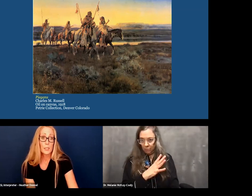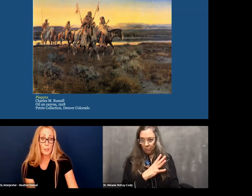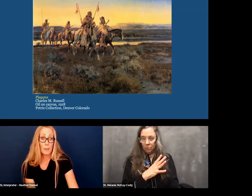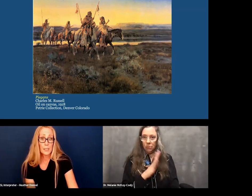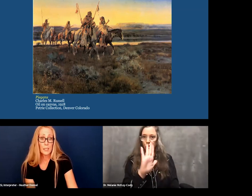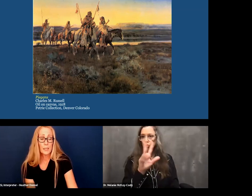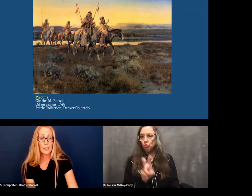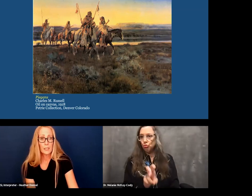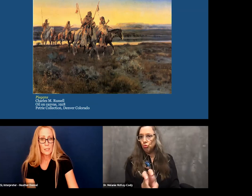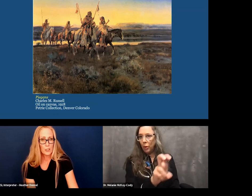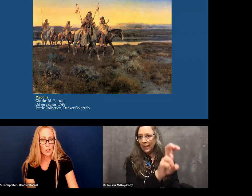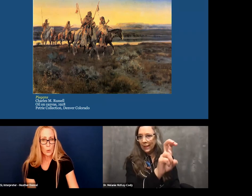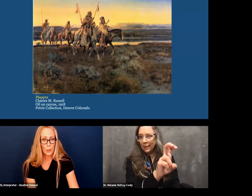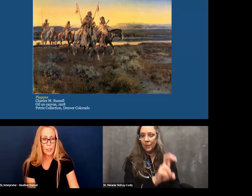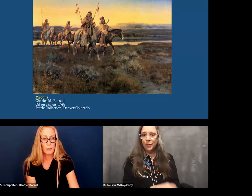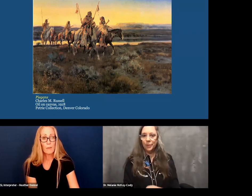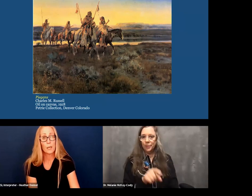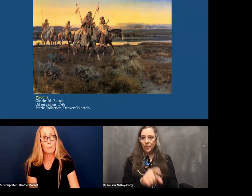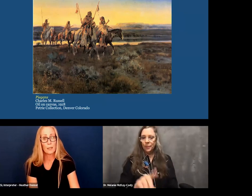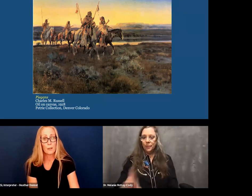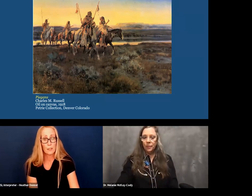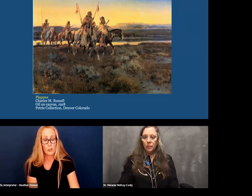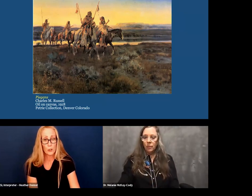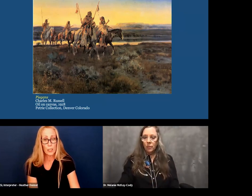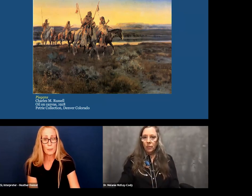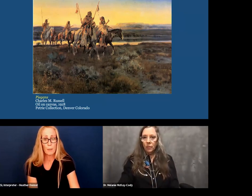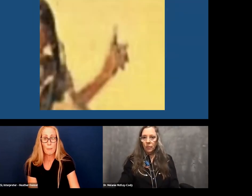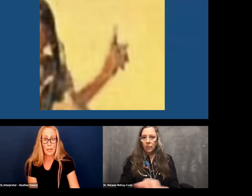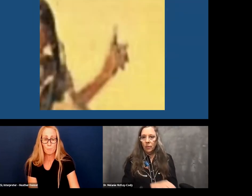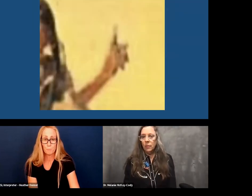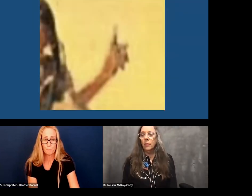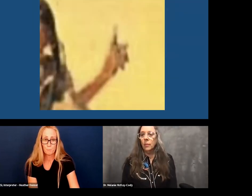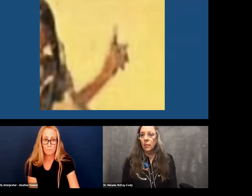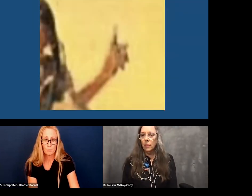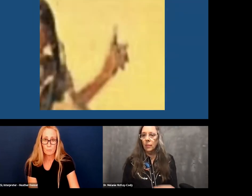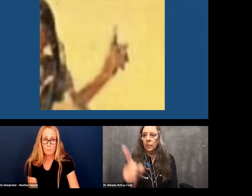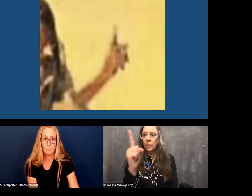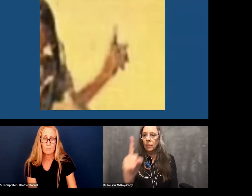This is a painting that is telling the story of a young man on his journey to become a man.